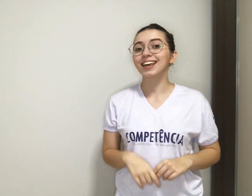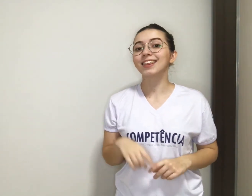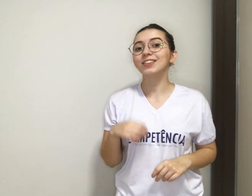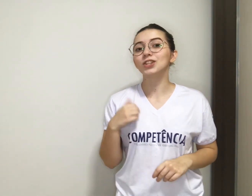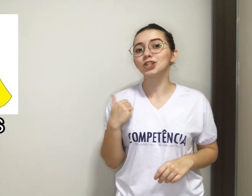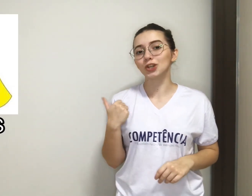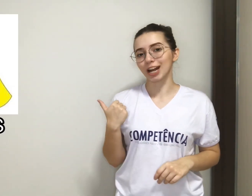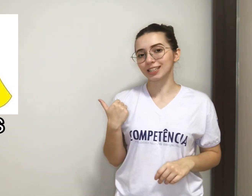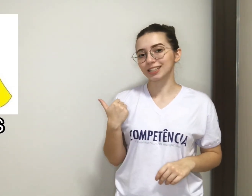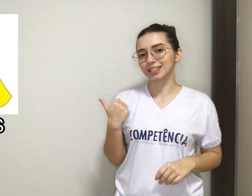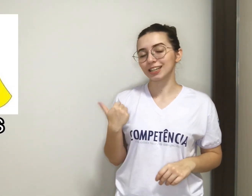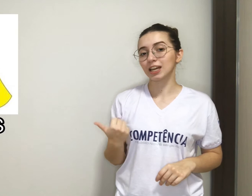dress,